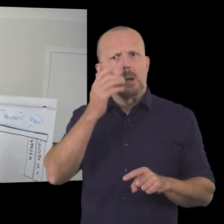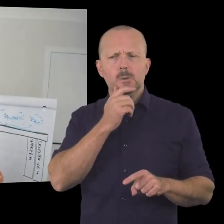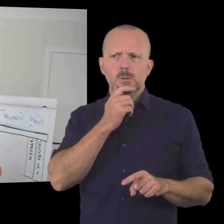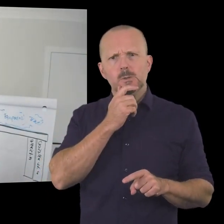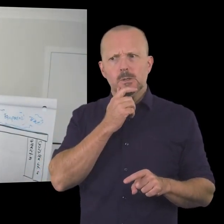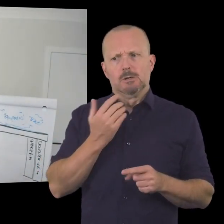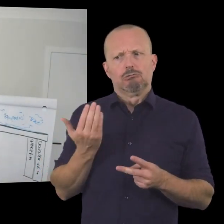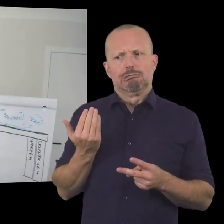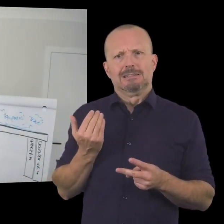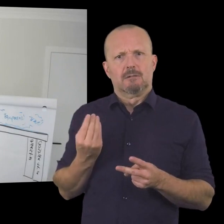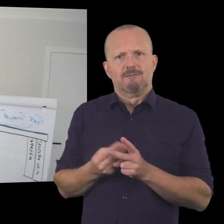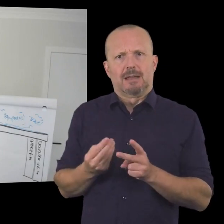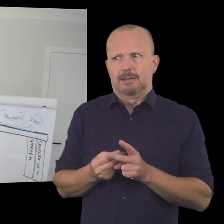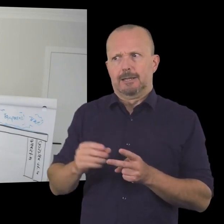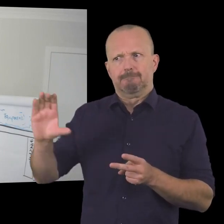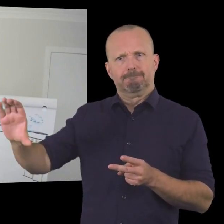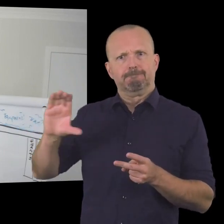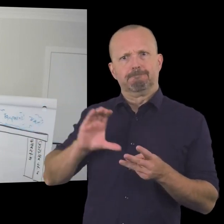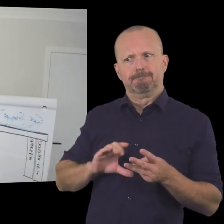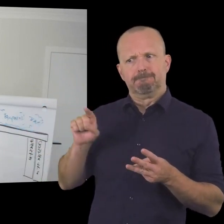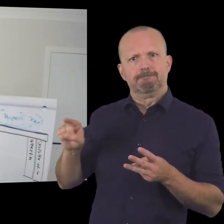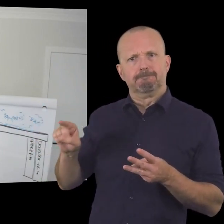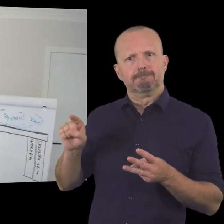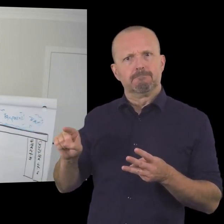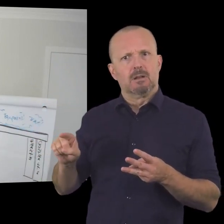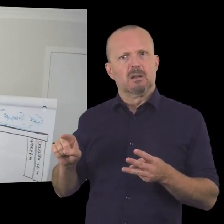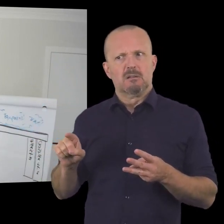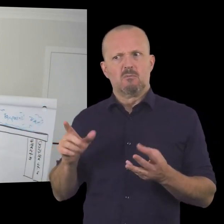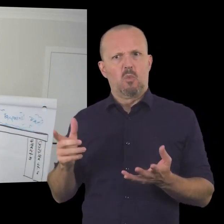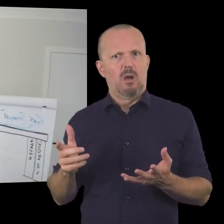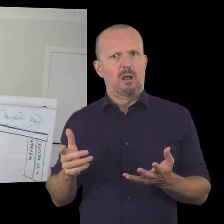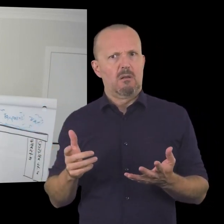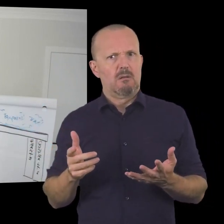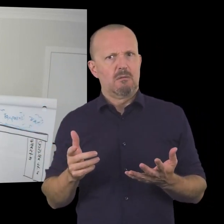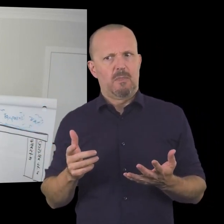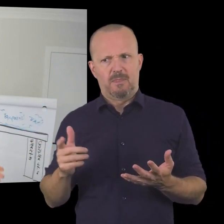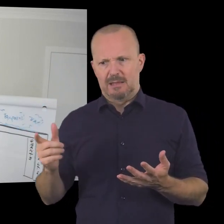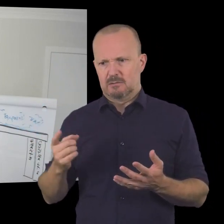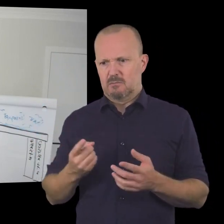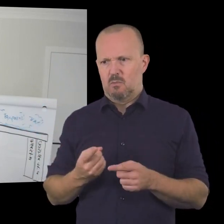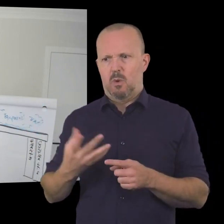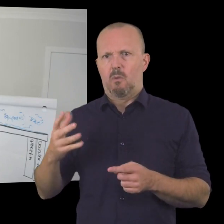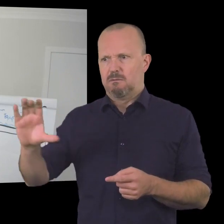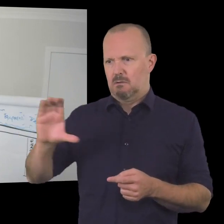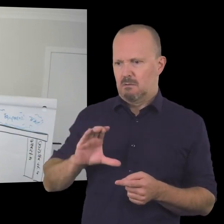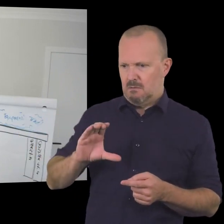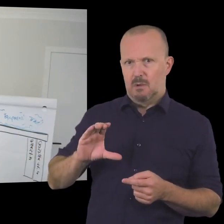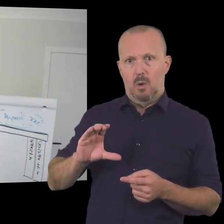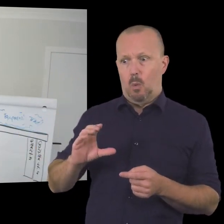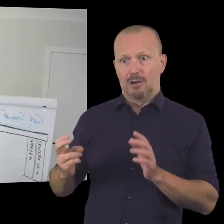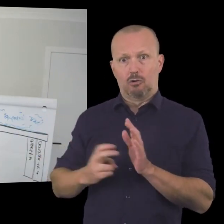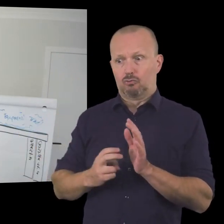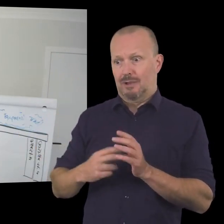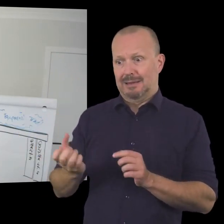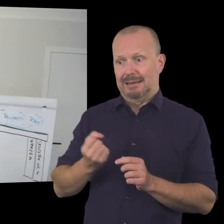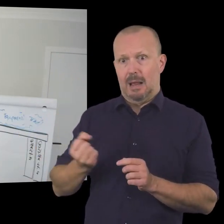uh some funding that you've just you've received recently uh what potentially are you going to do to create a sustainable funding plan